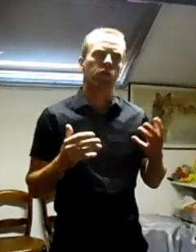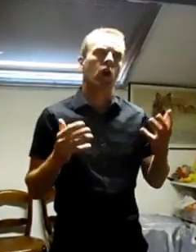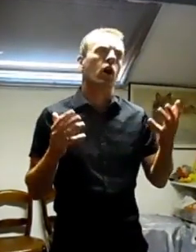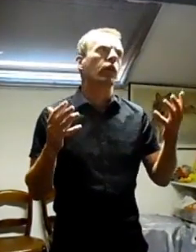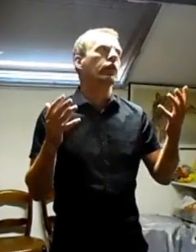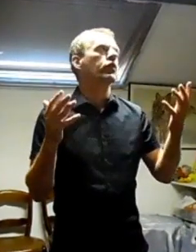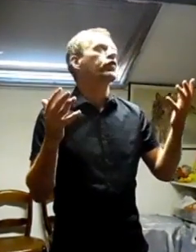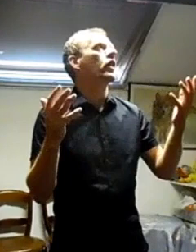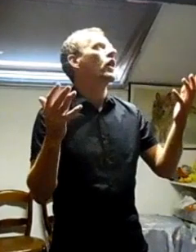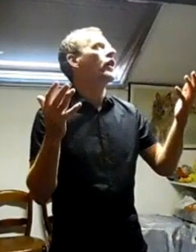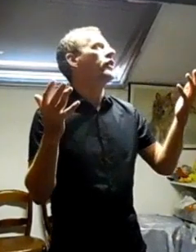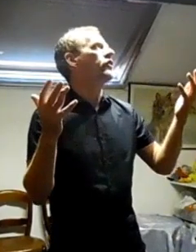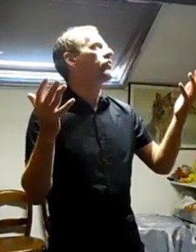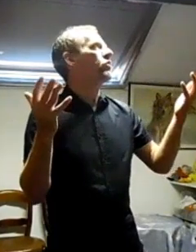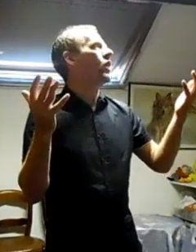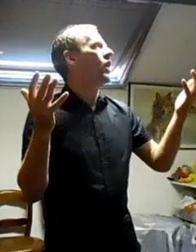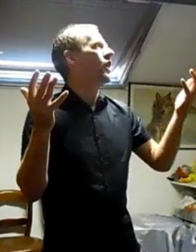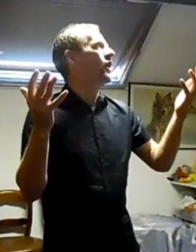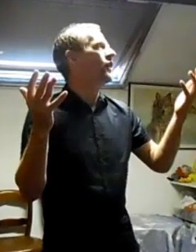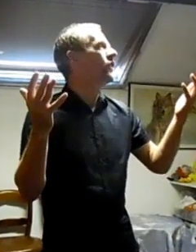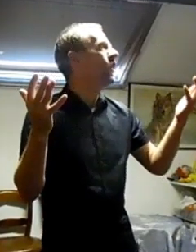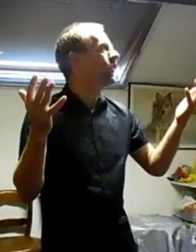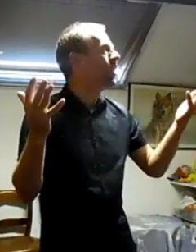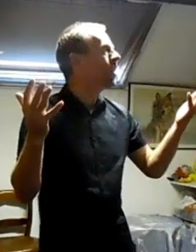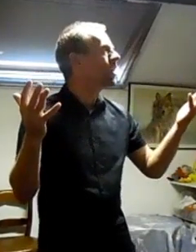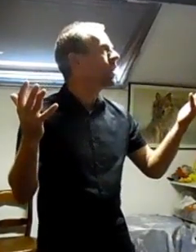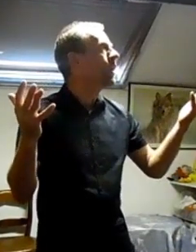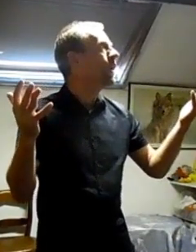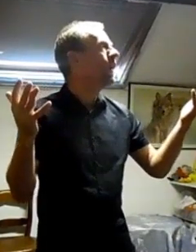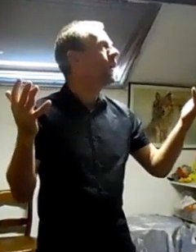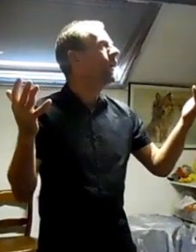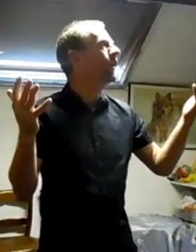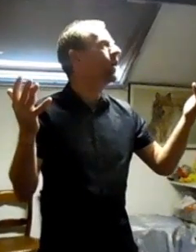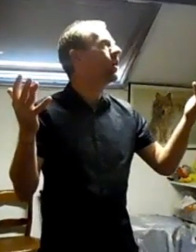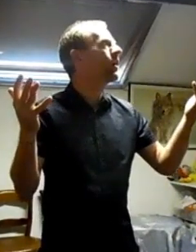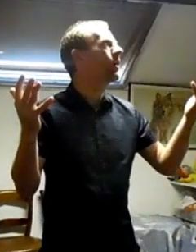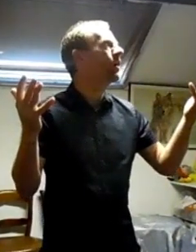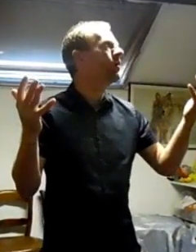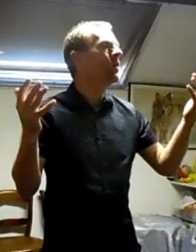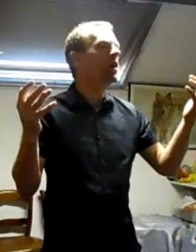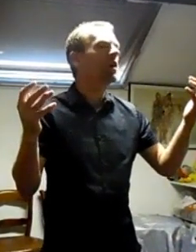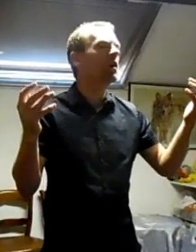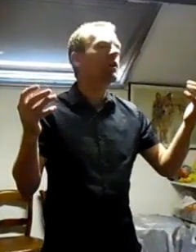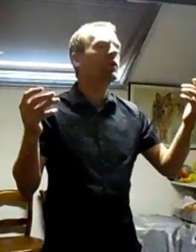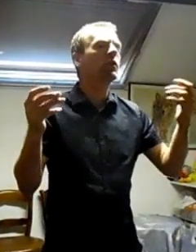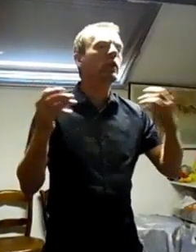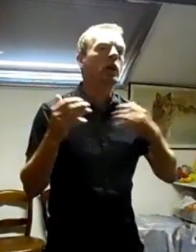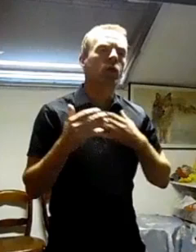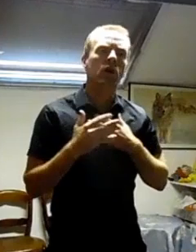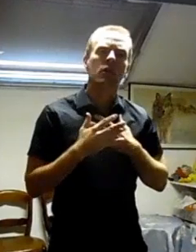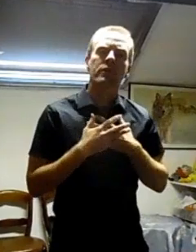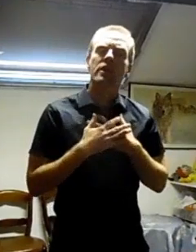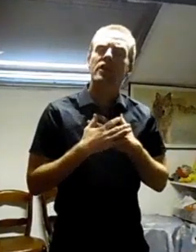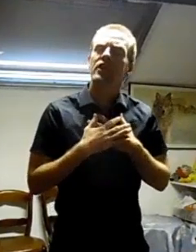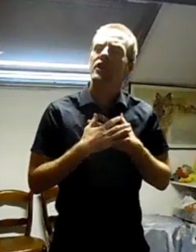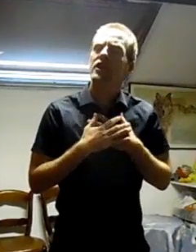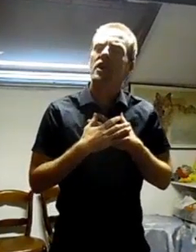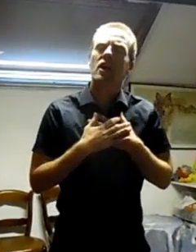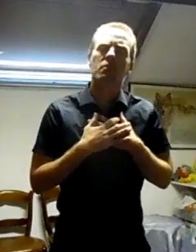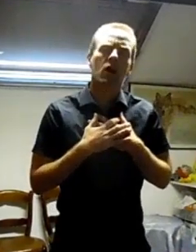sun shines bright on the common, Where me and